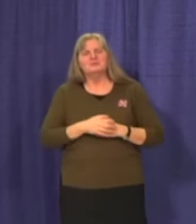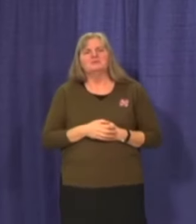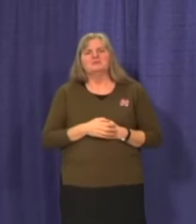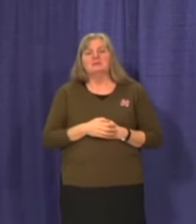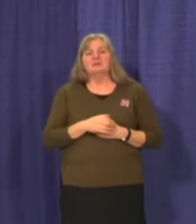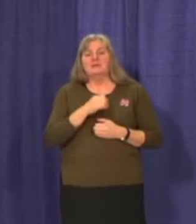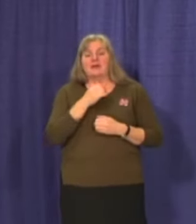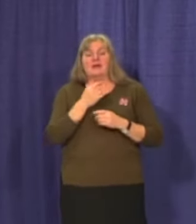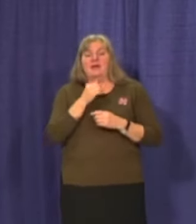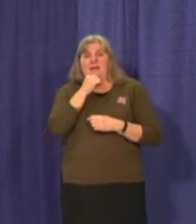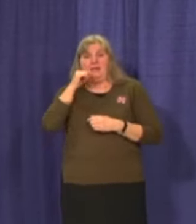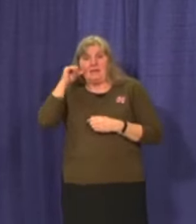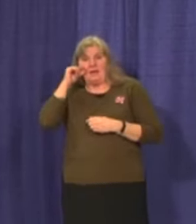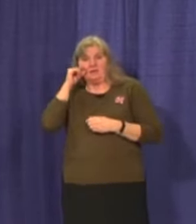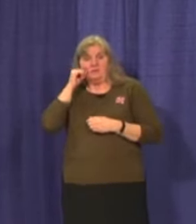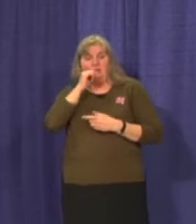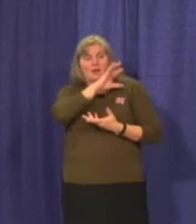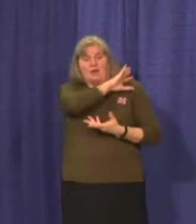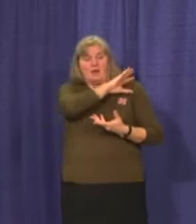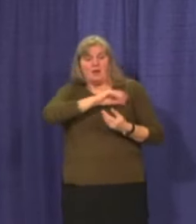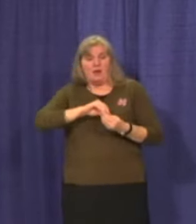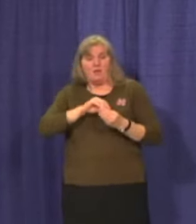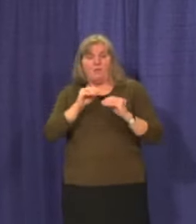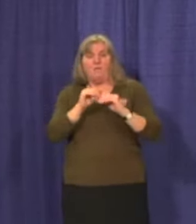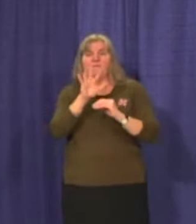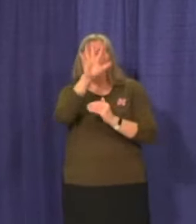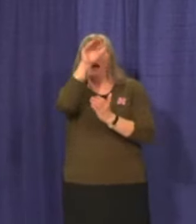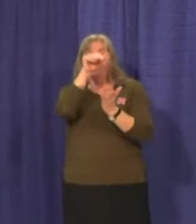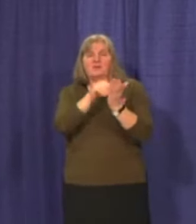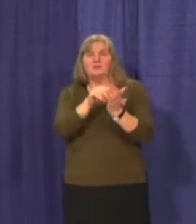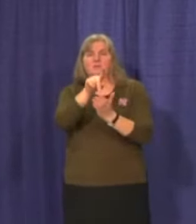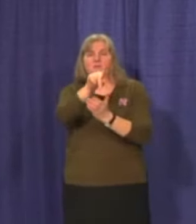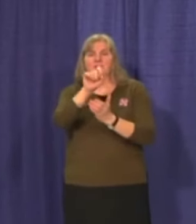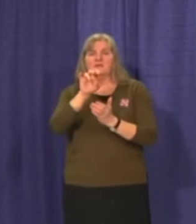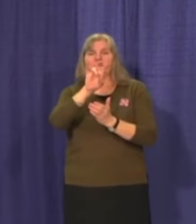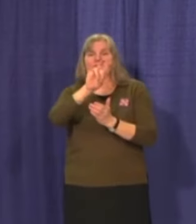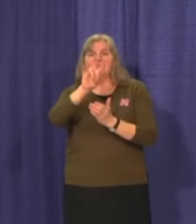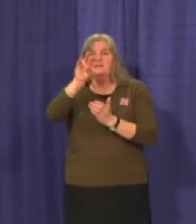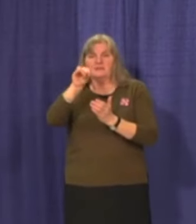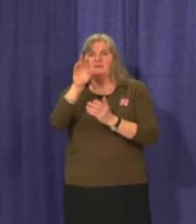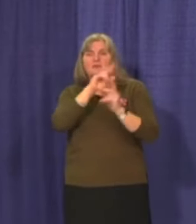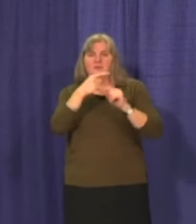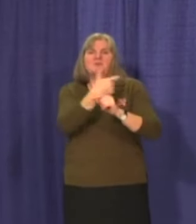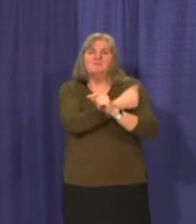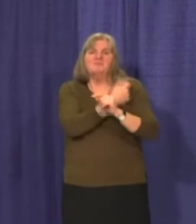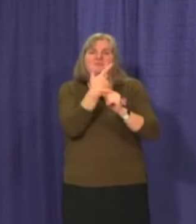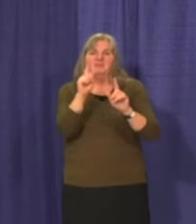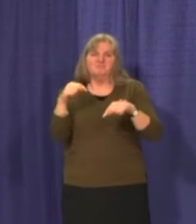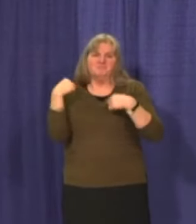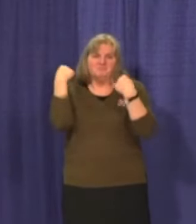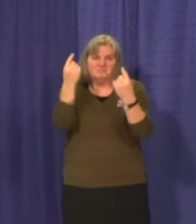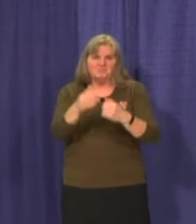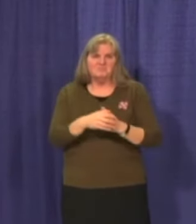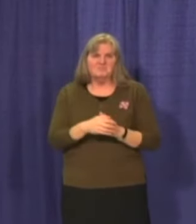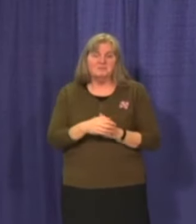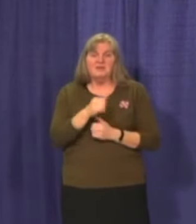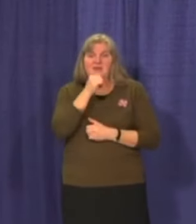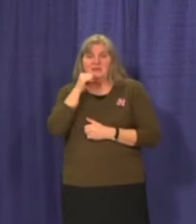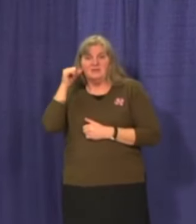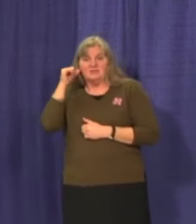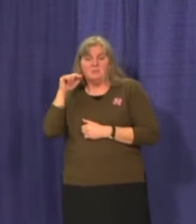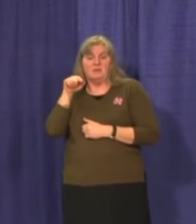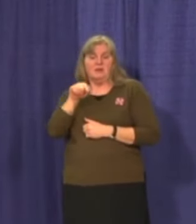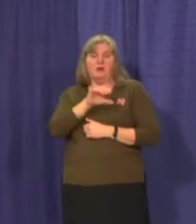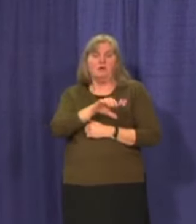day yesterday, have immunized more than 5,170 individuals. I was in Carcross yesterday